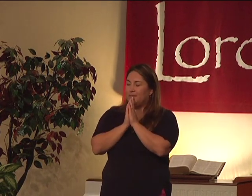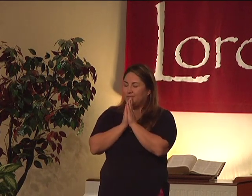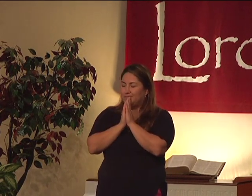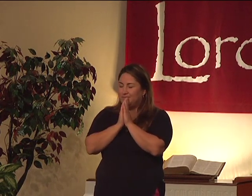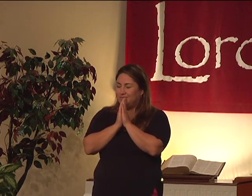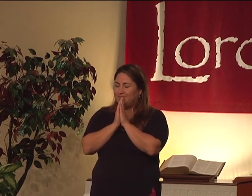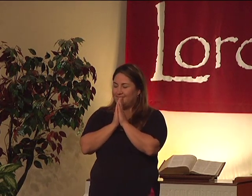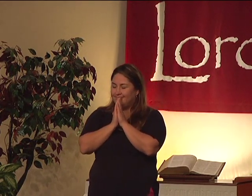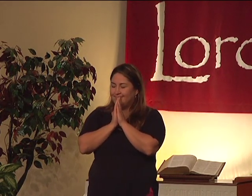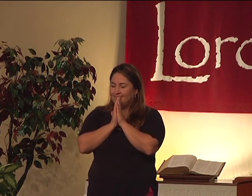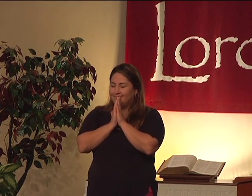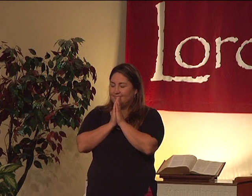we needed that.